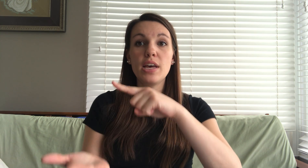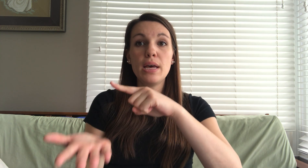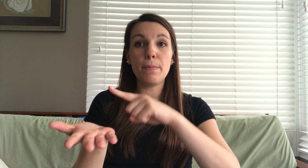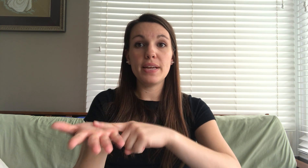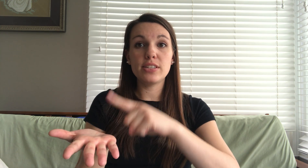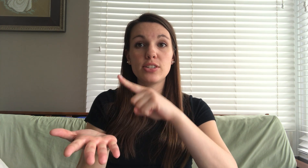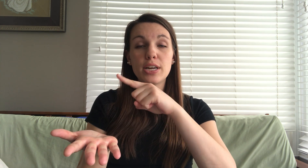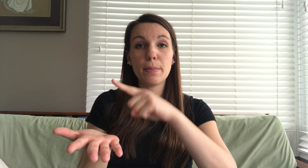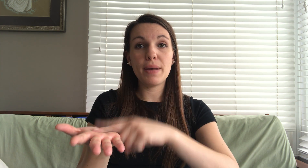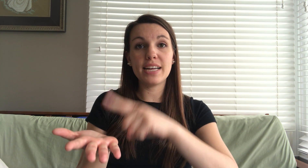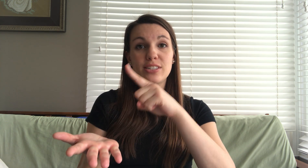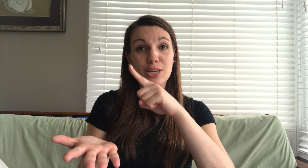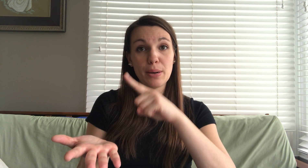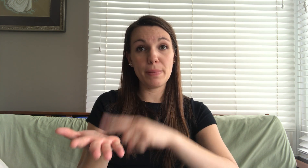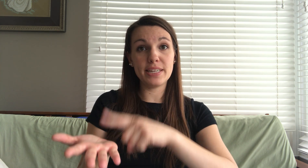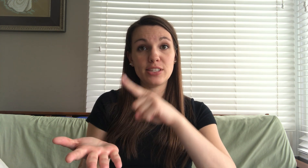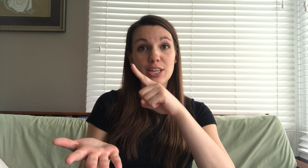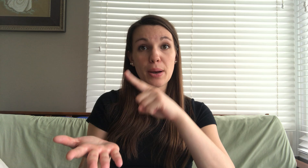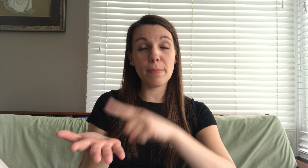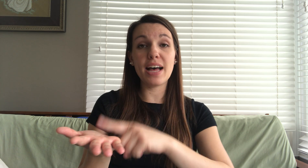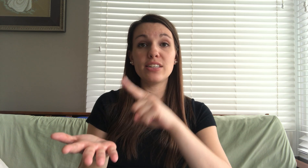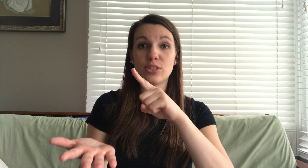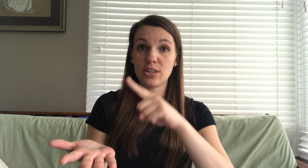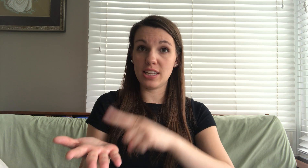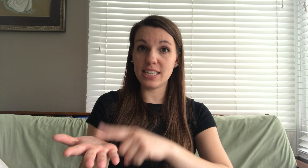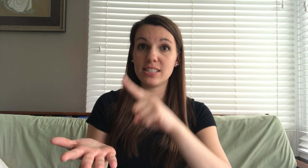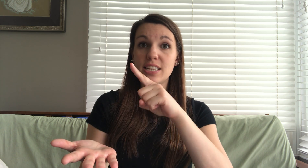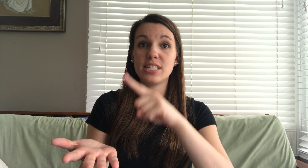Pitter-Patter, Pitter-Patter, Pitter